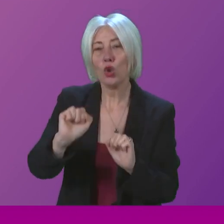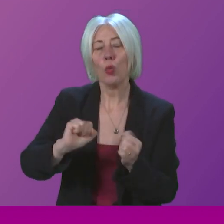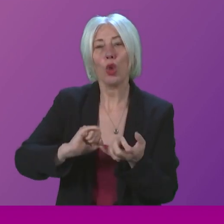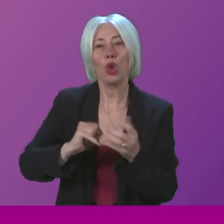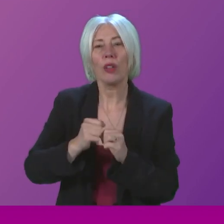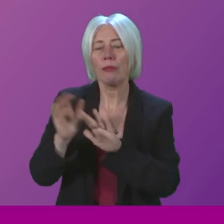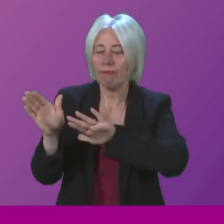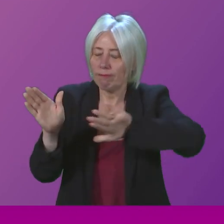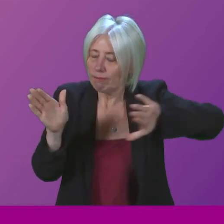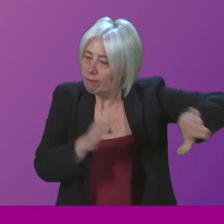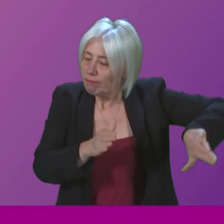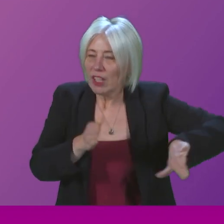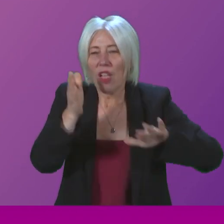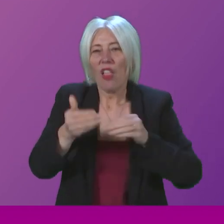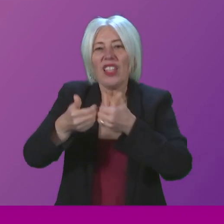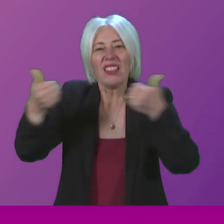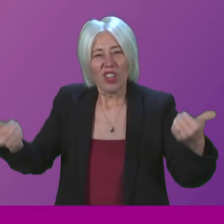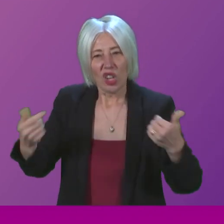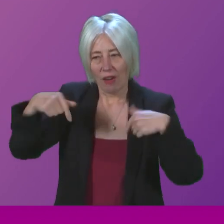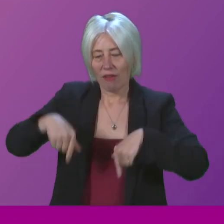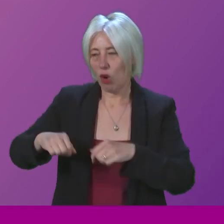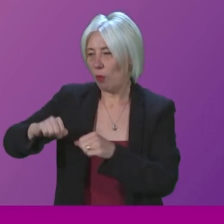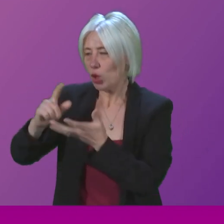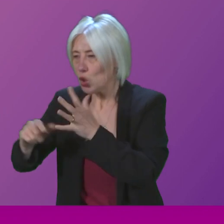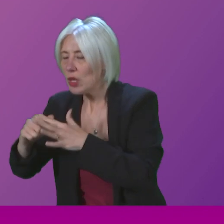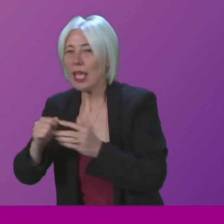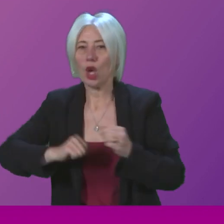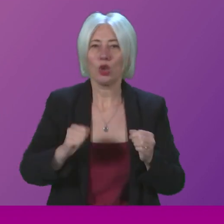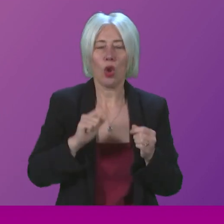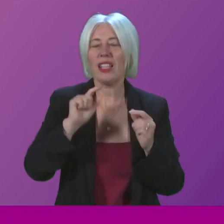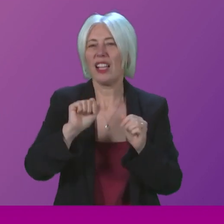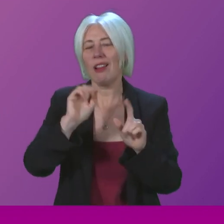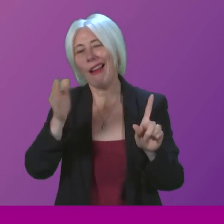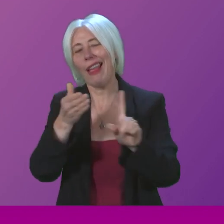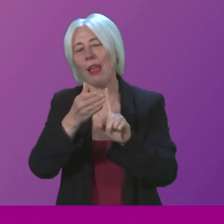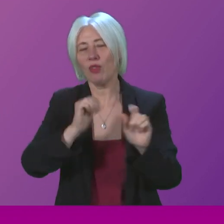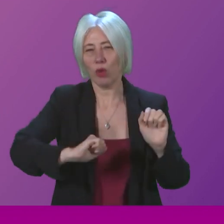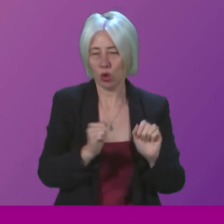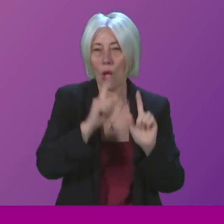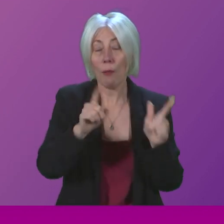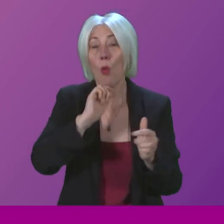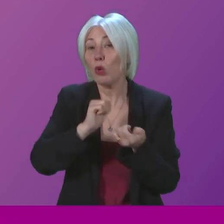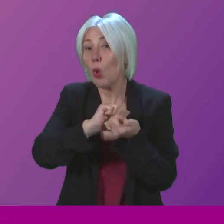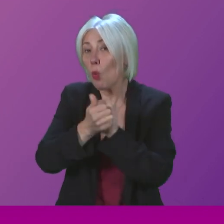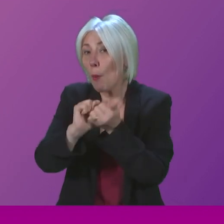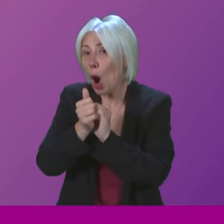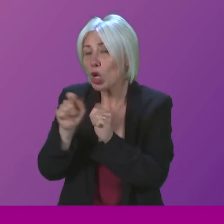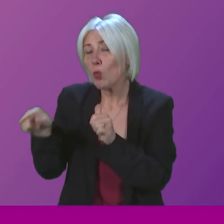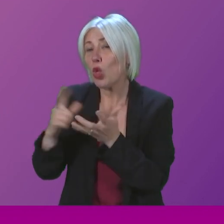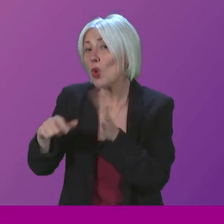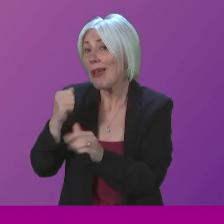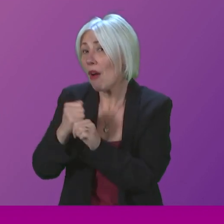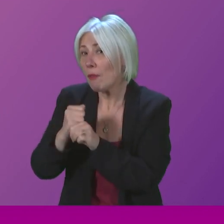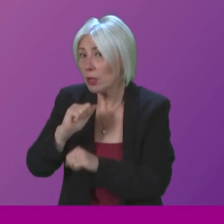constitutional division, be ambitious for Scotland, and work in partnership with the UK Government